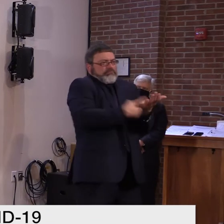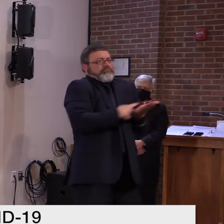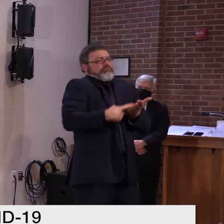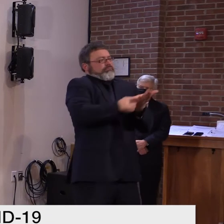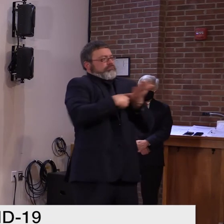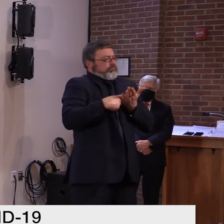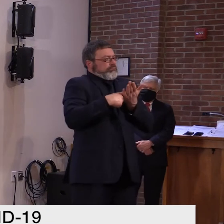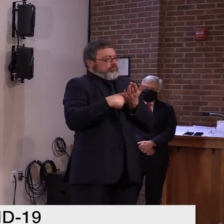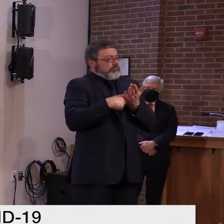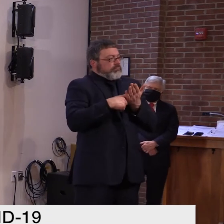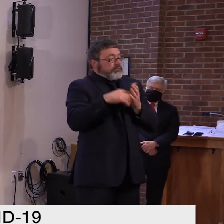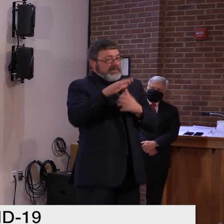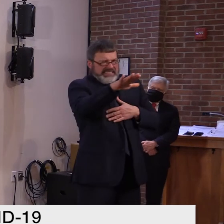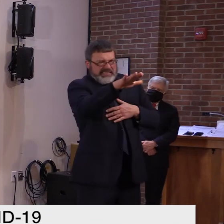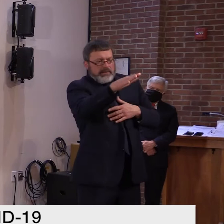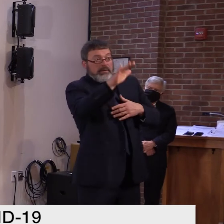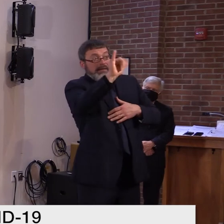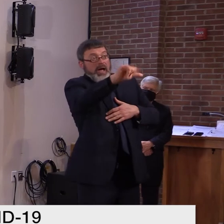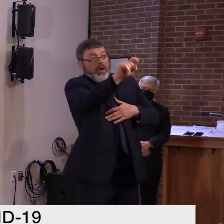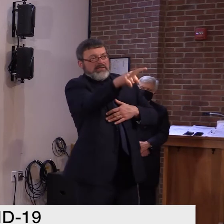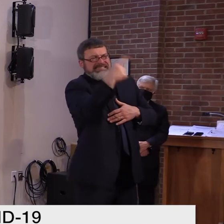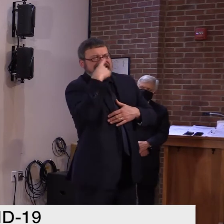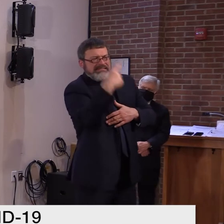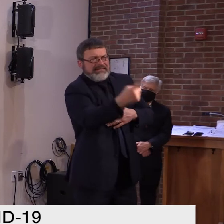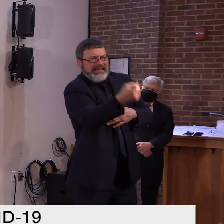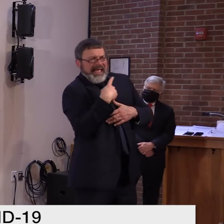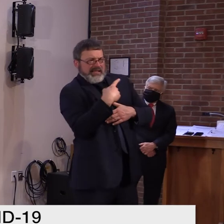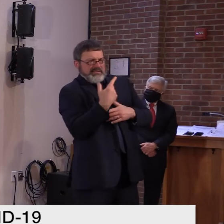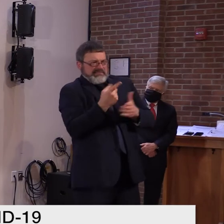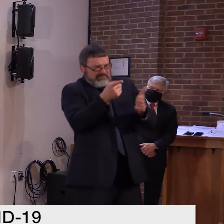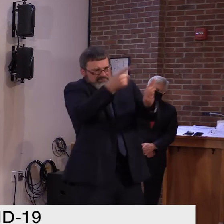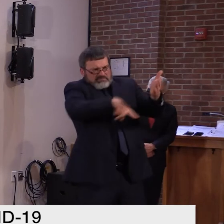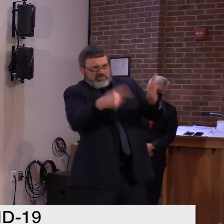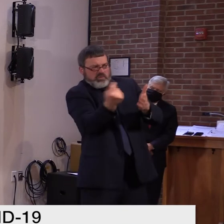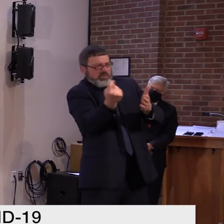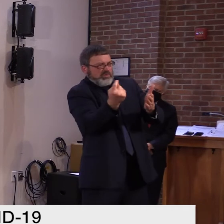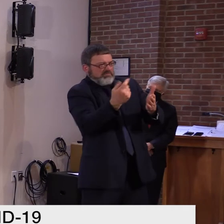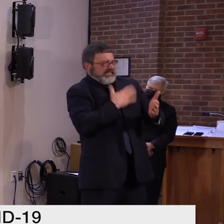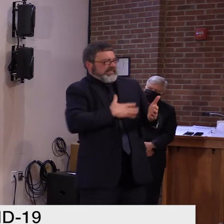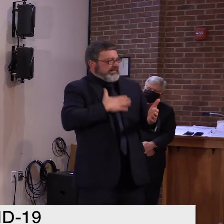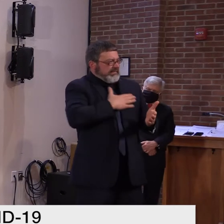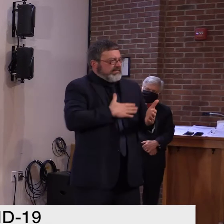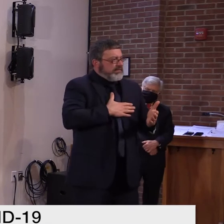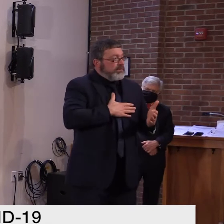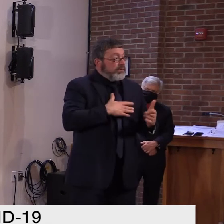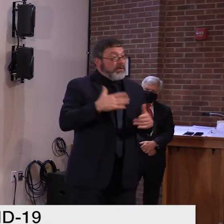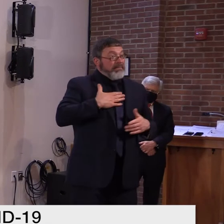if could hold that until Tuesday. Or we can have Commissioner Pichak contact you if you'd like.